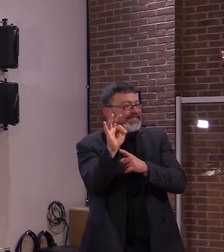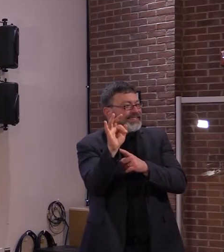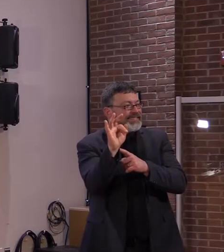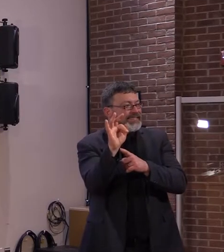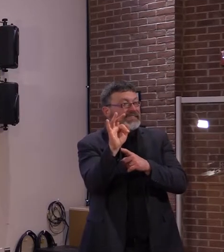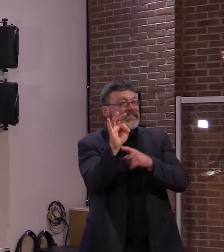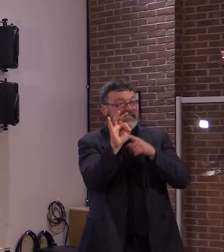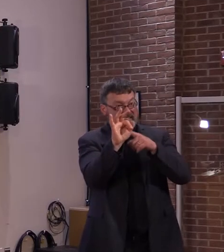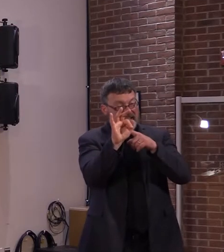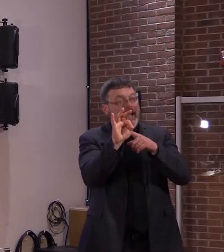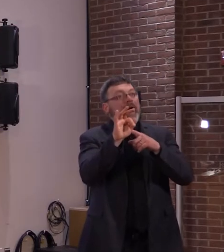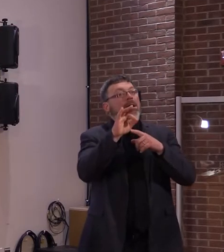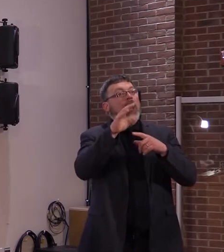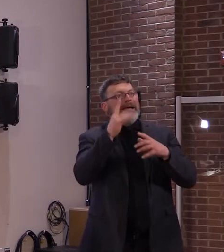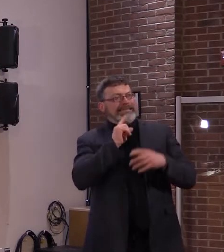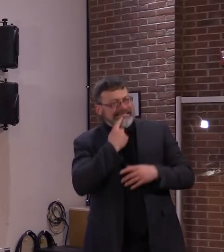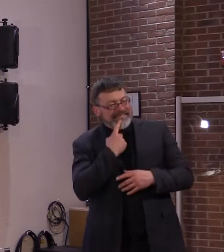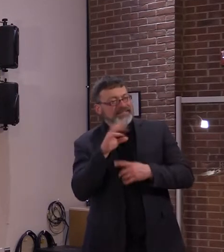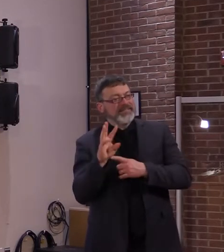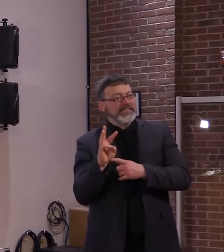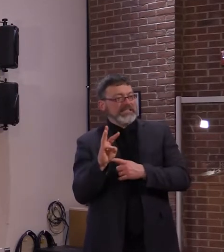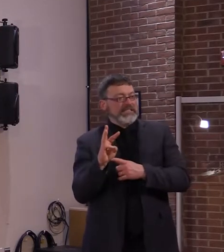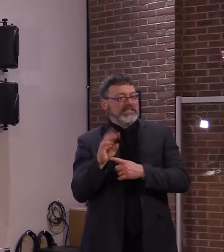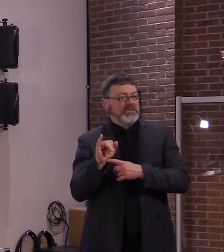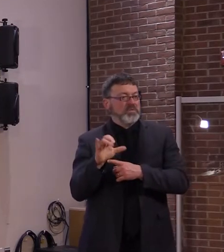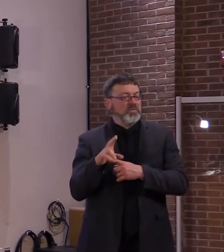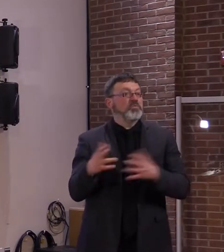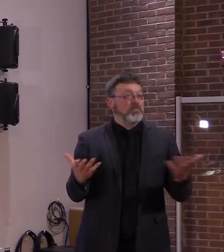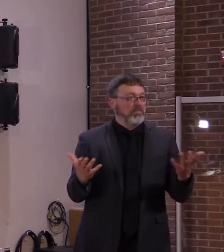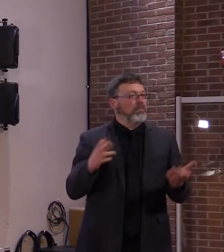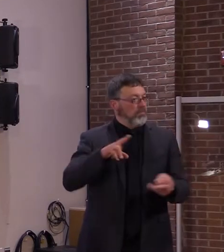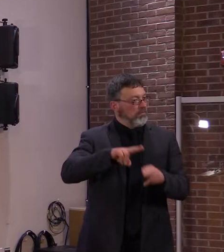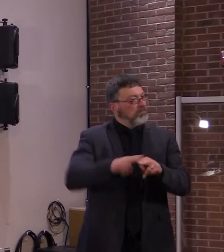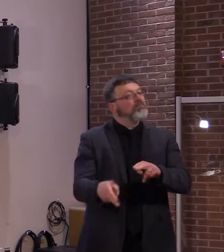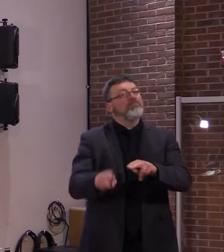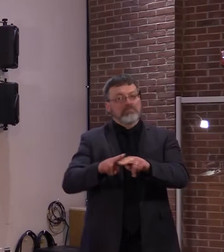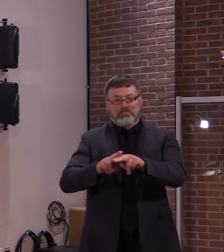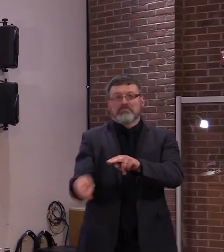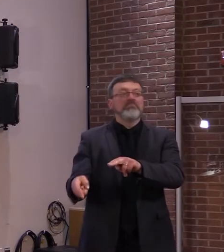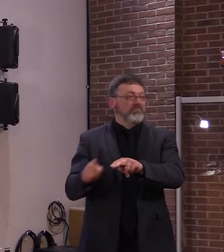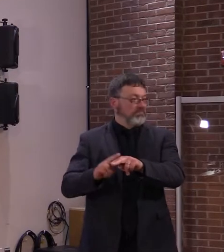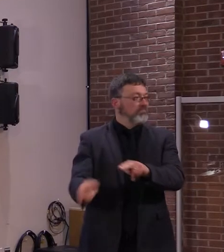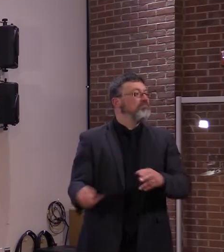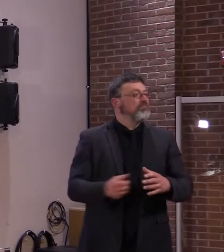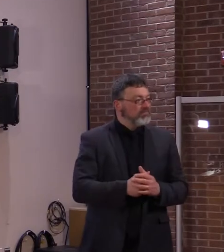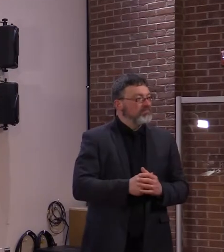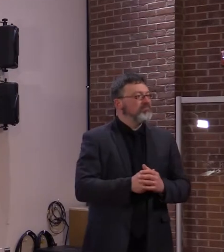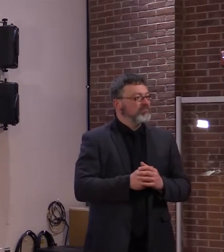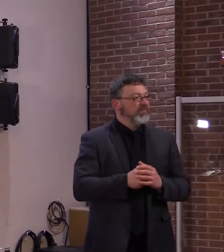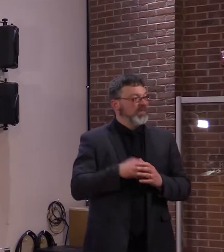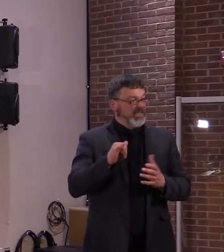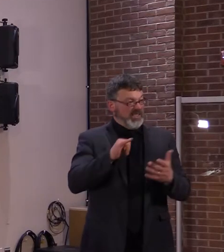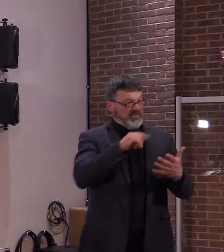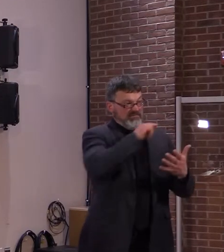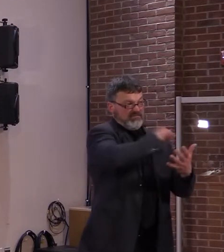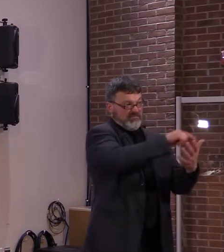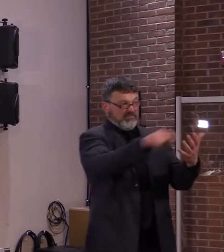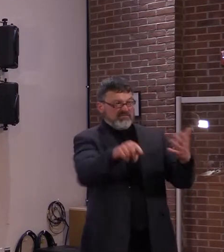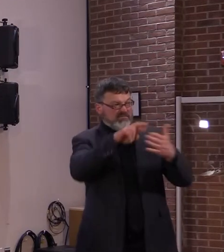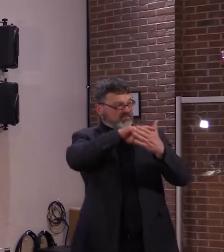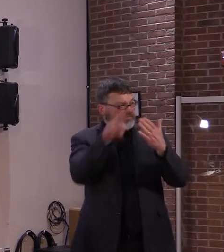I say these all because these are all indicators that we're doing the right things right now. From general prevention,